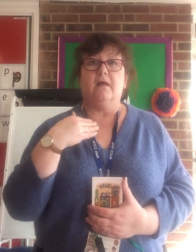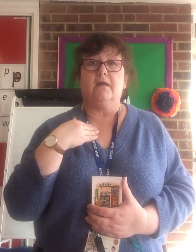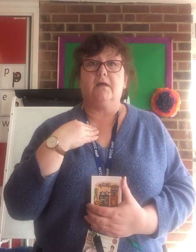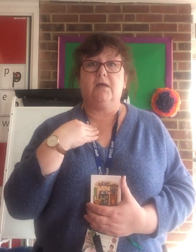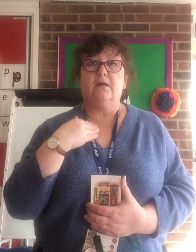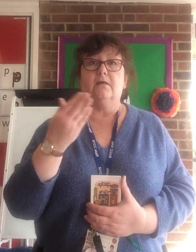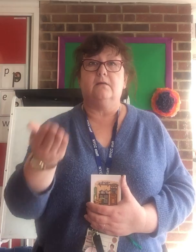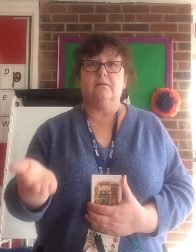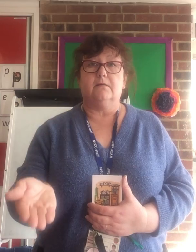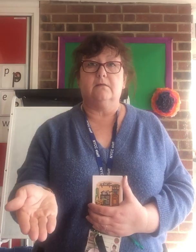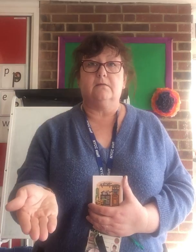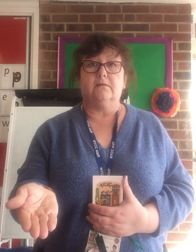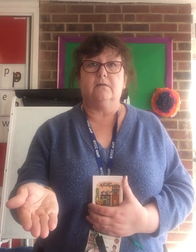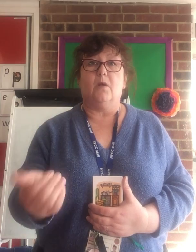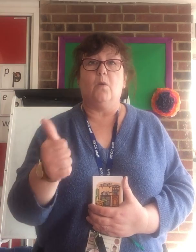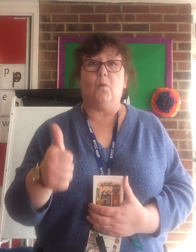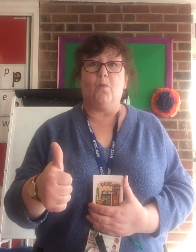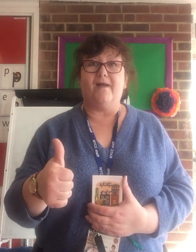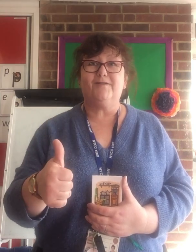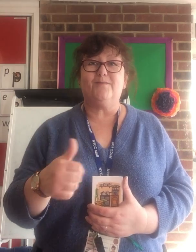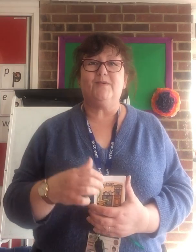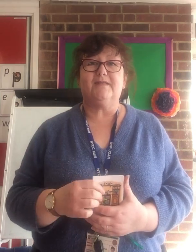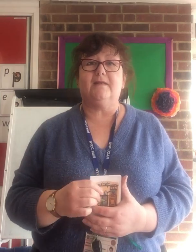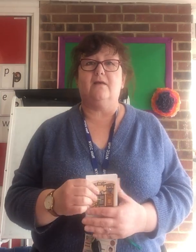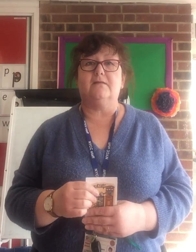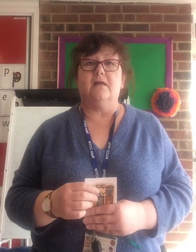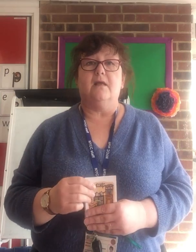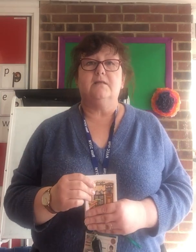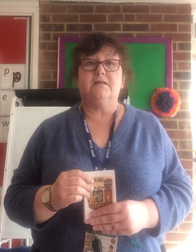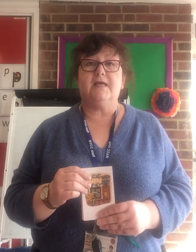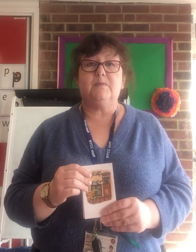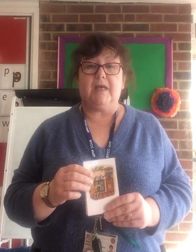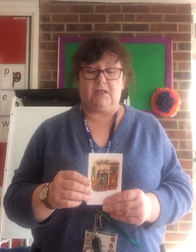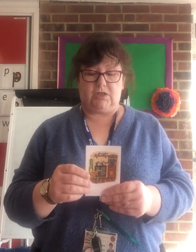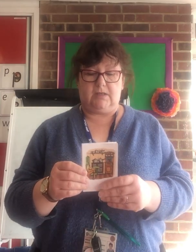Kk. Well done boys and girls. Today's pictures